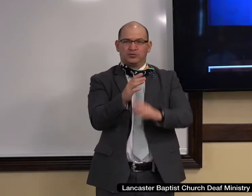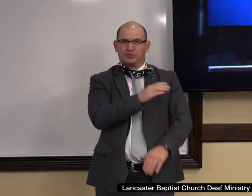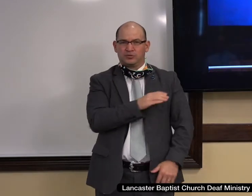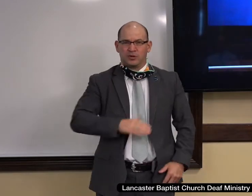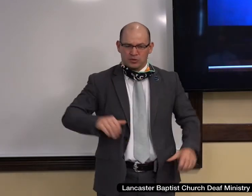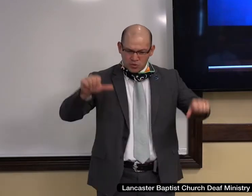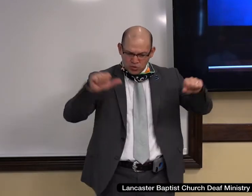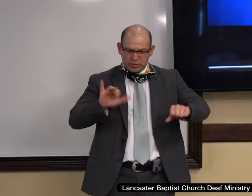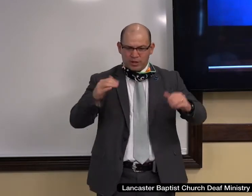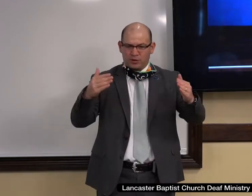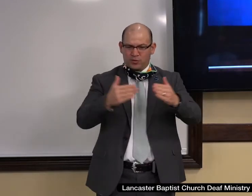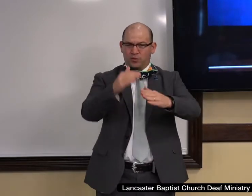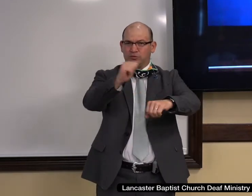Because that's what it really boils down to.